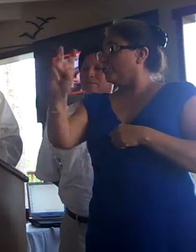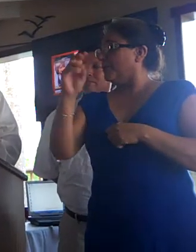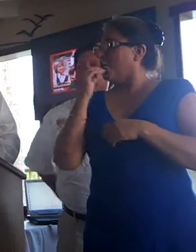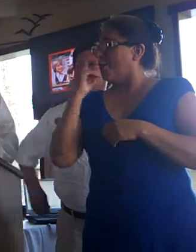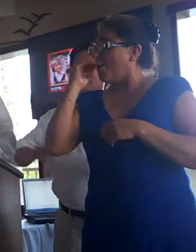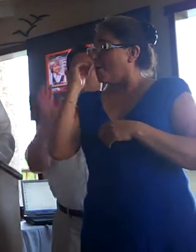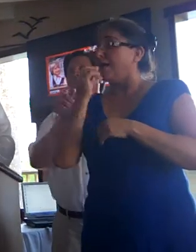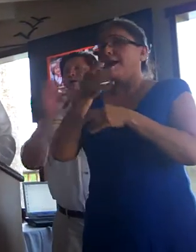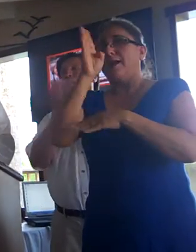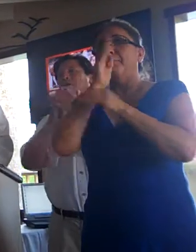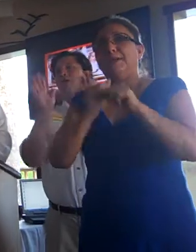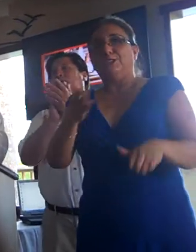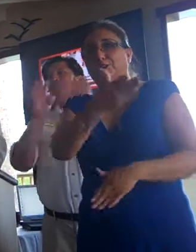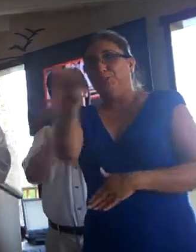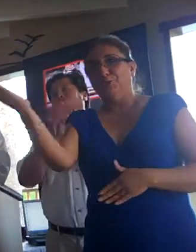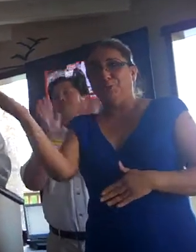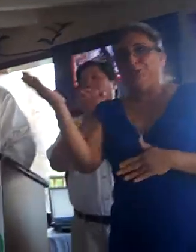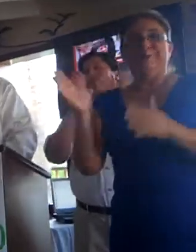home, and God bless you.